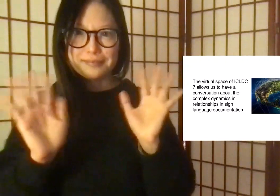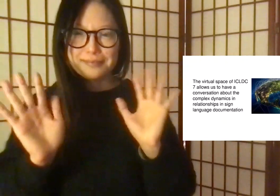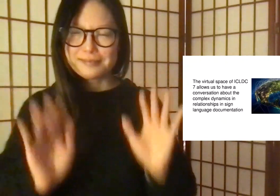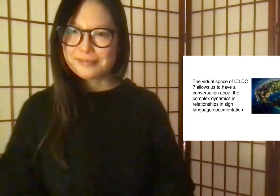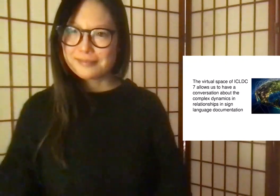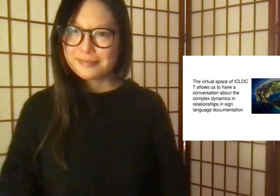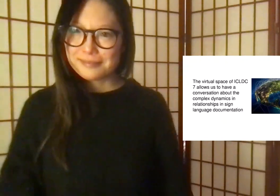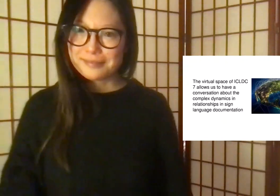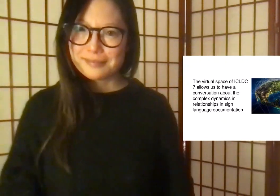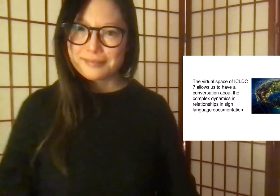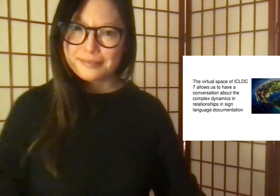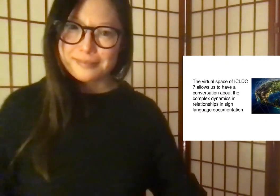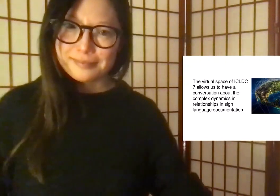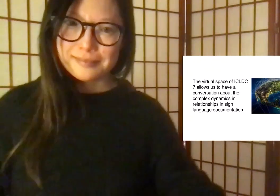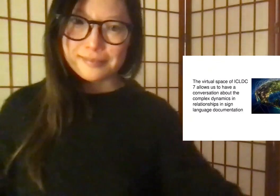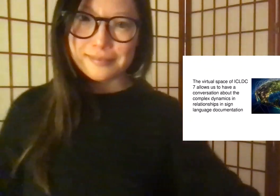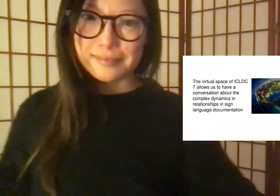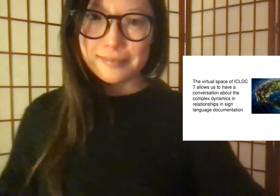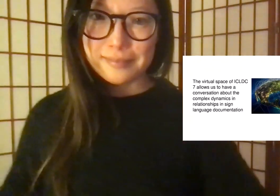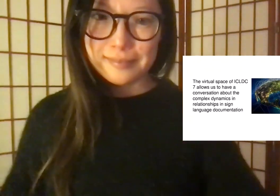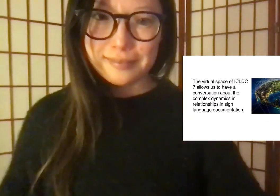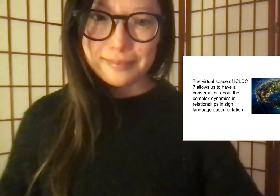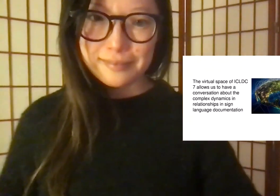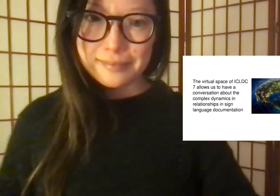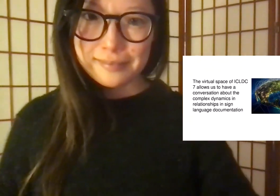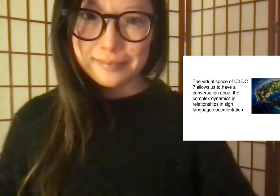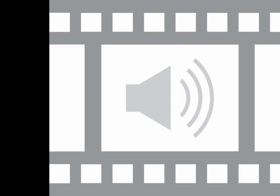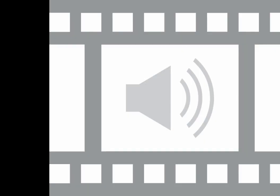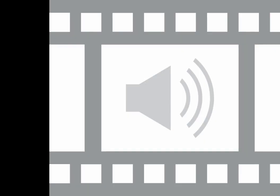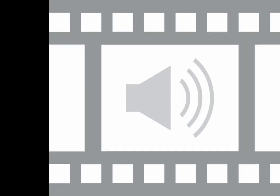We're looking forward to seeing everyone at our panel. Thank you.